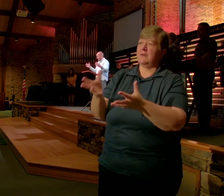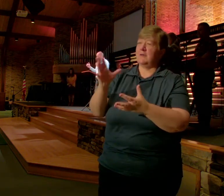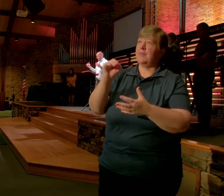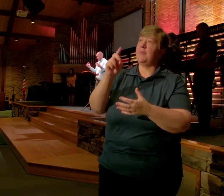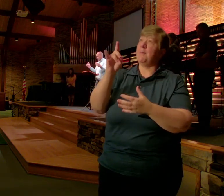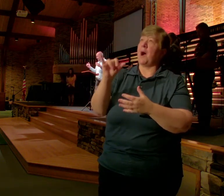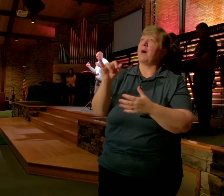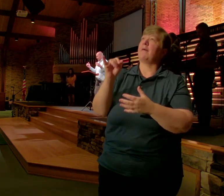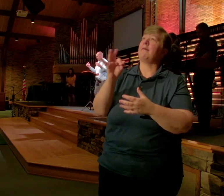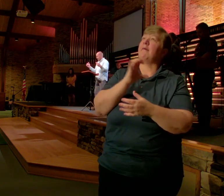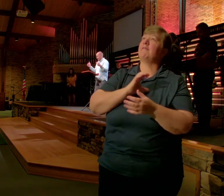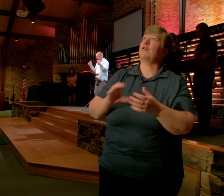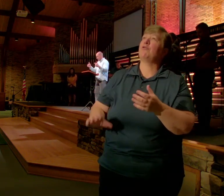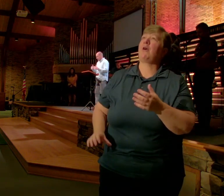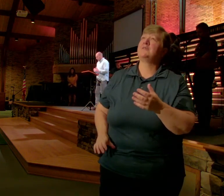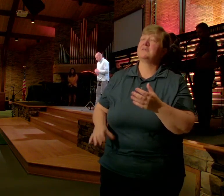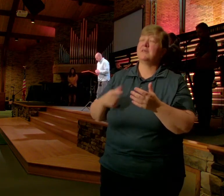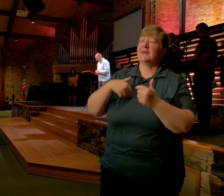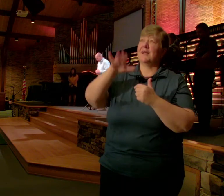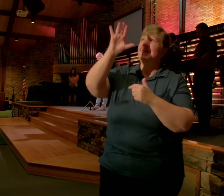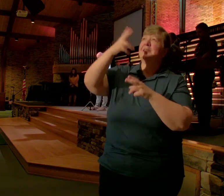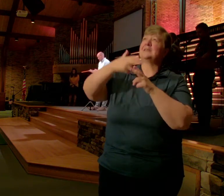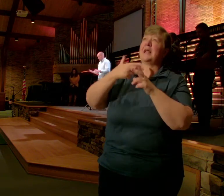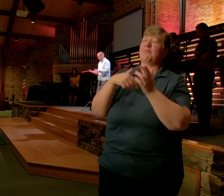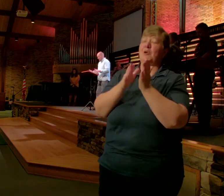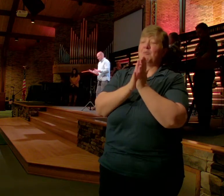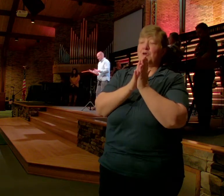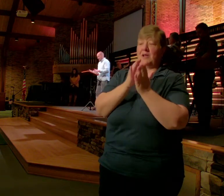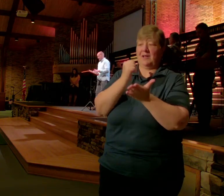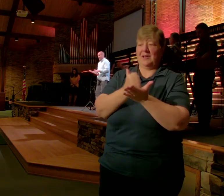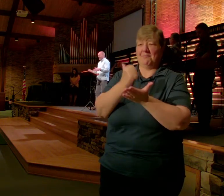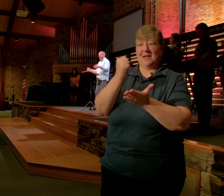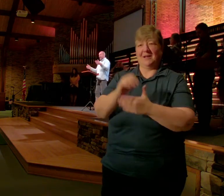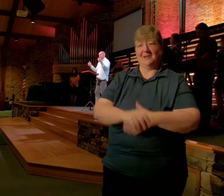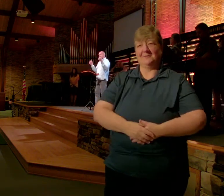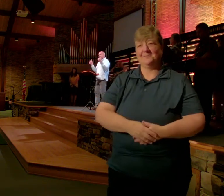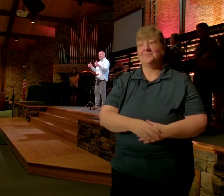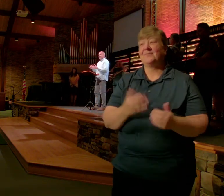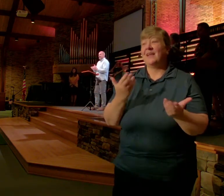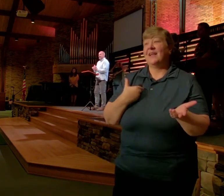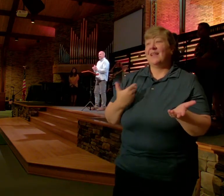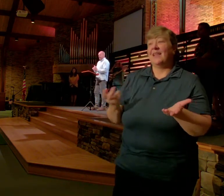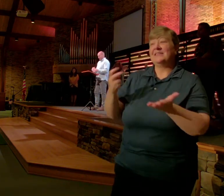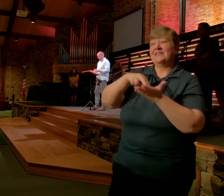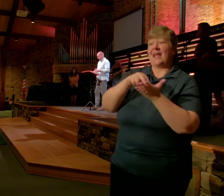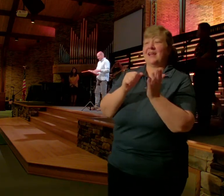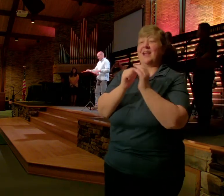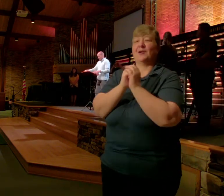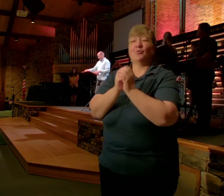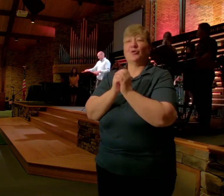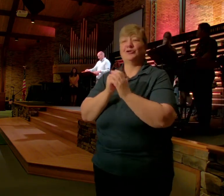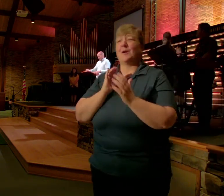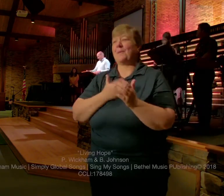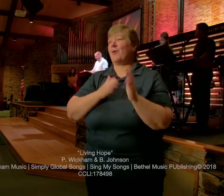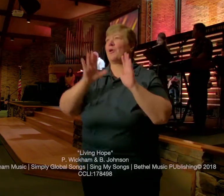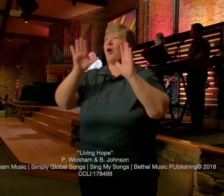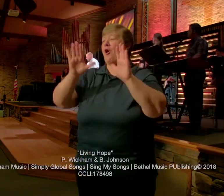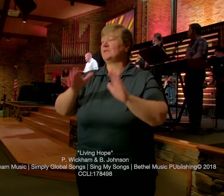Christ In His Name We Pray Amen Let's Stand And Let's Worship Our Awesome God